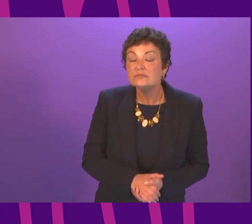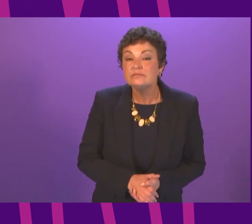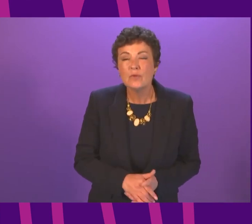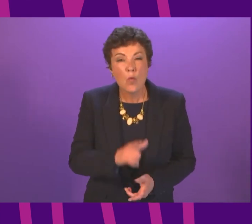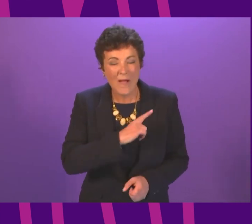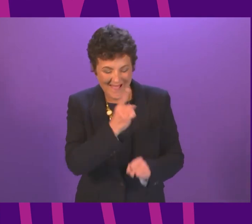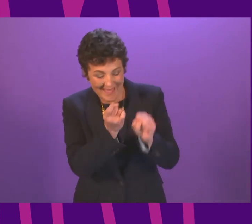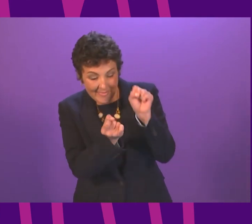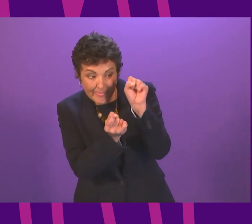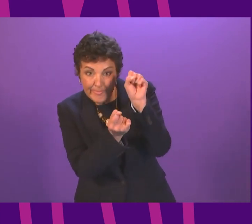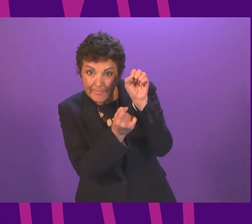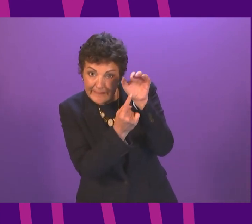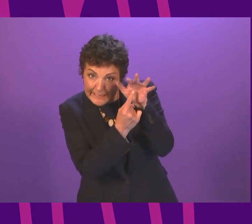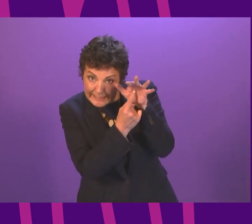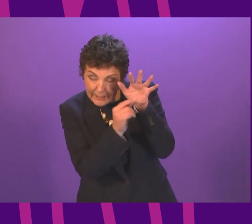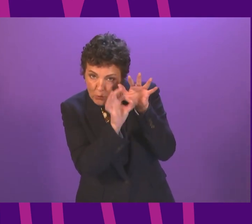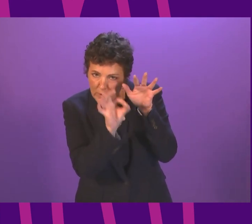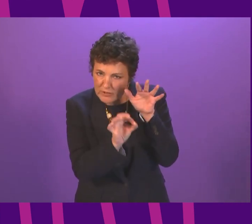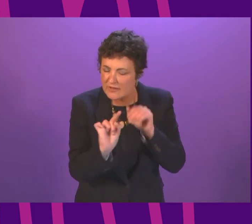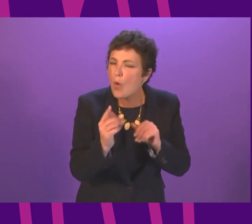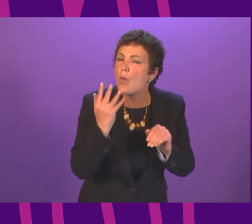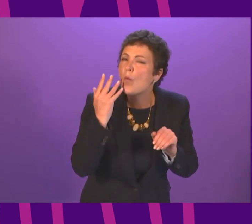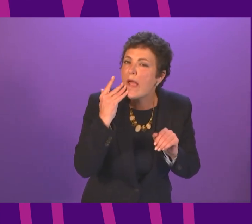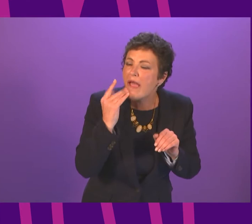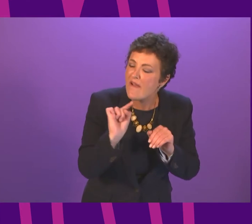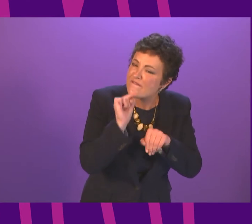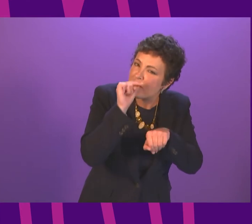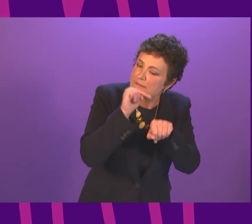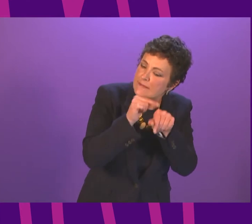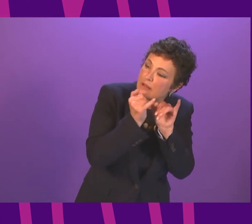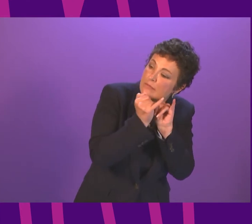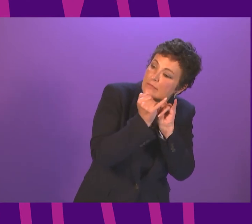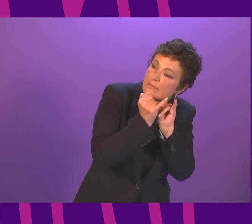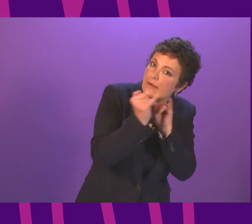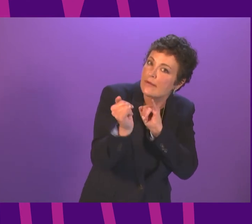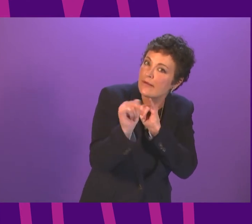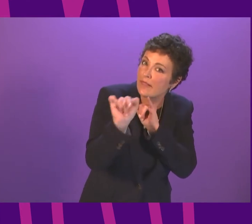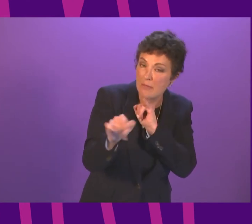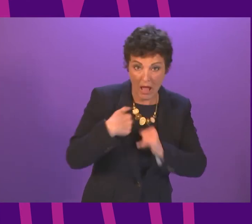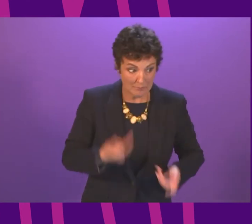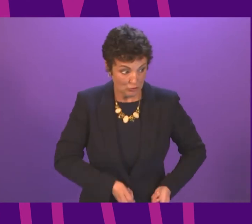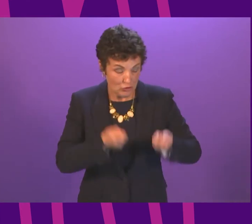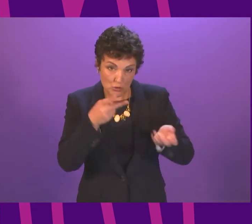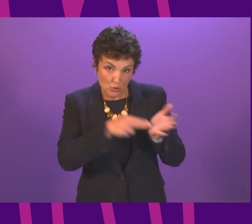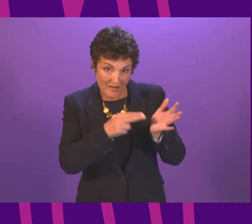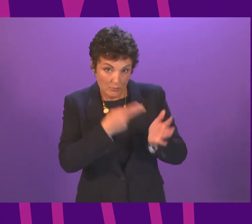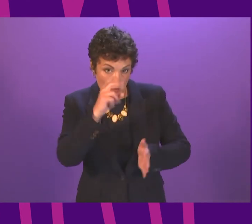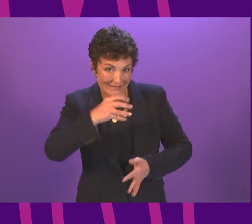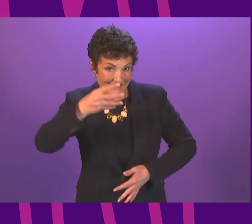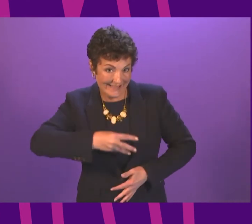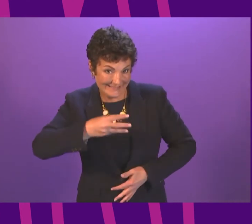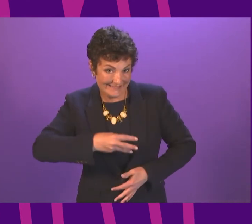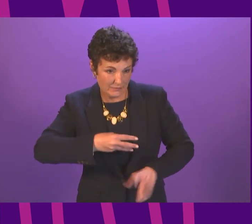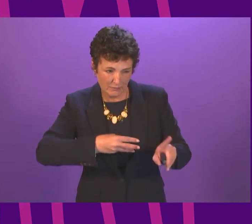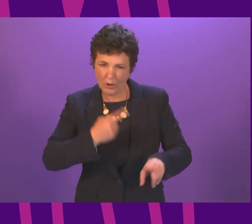the key question is when that first attempt was made. I raised this case in November 2019. The case note review